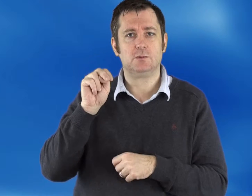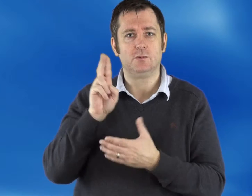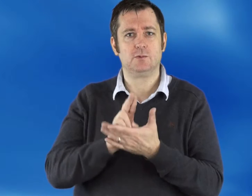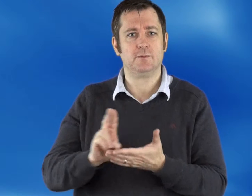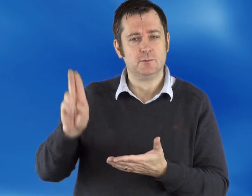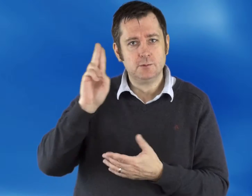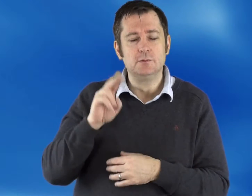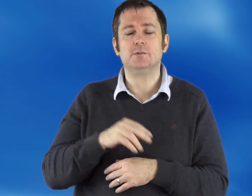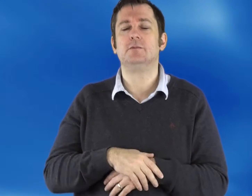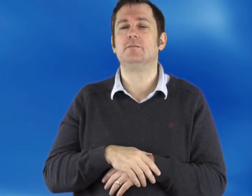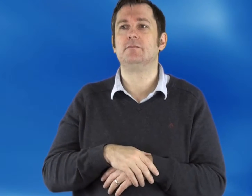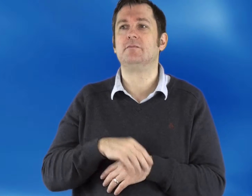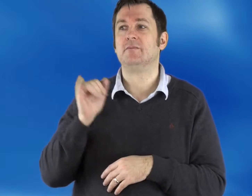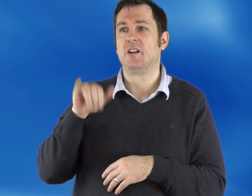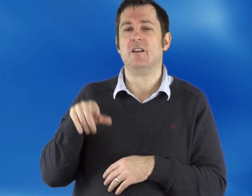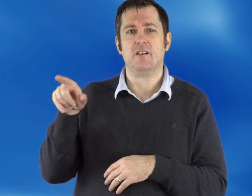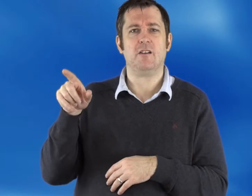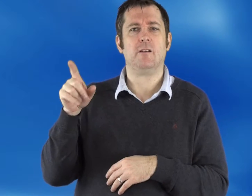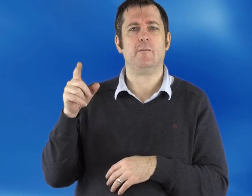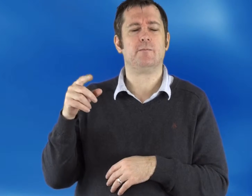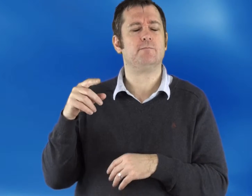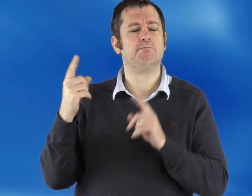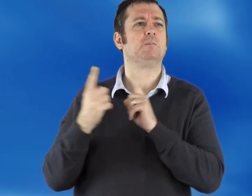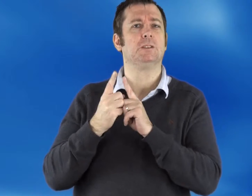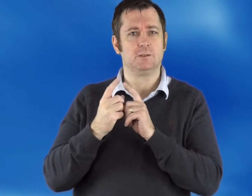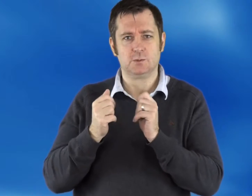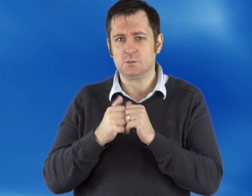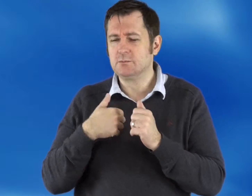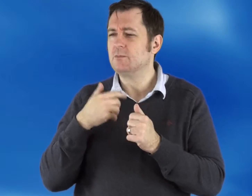We started talking one day, and he asked me.